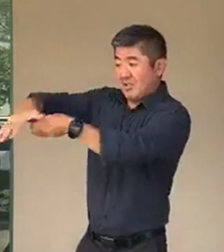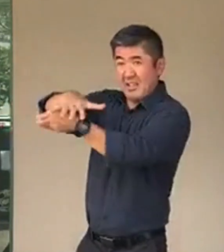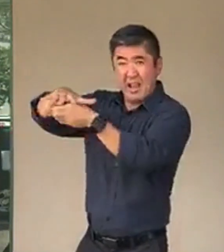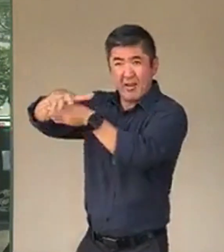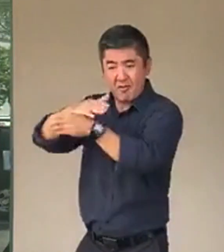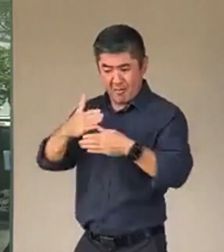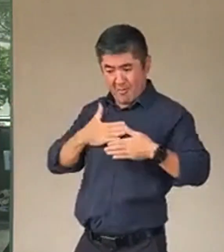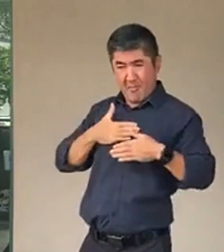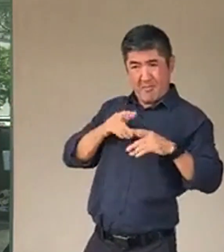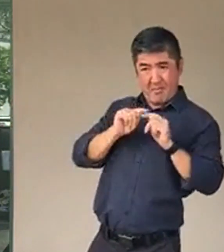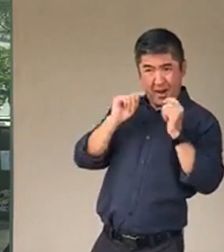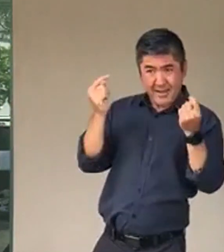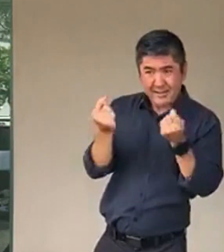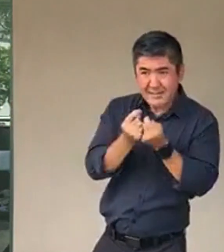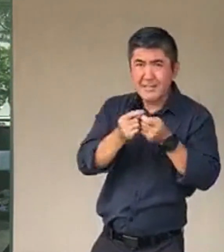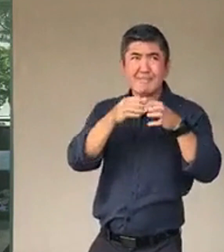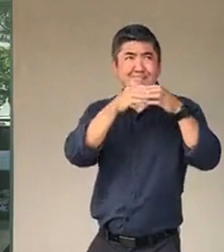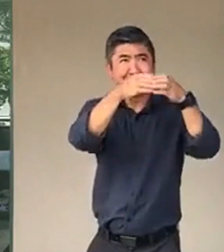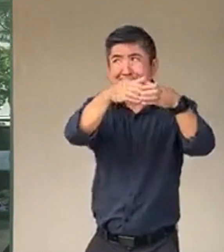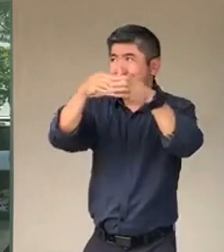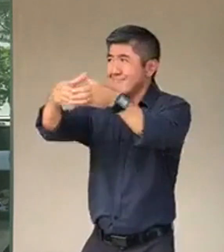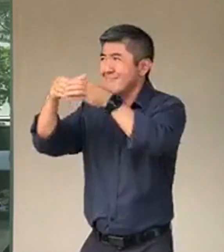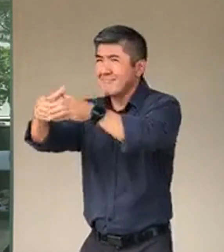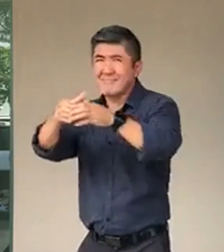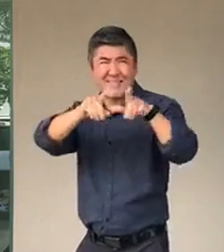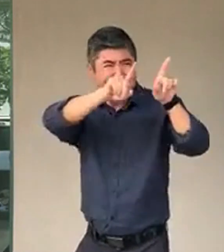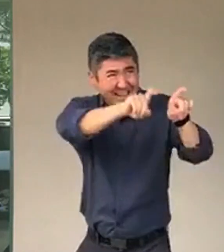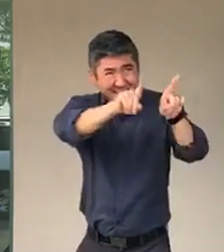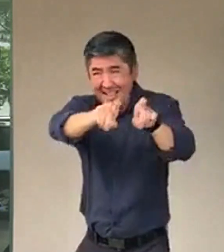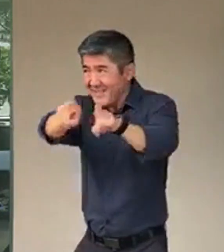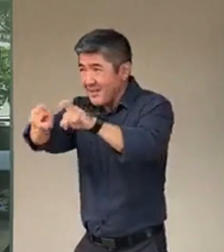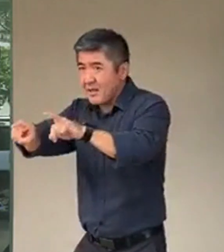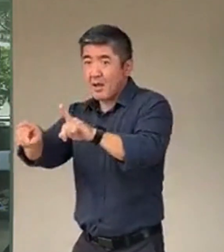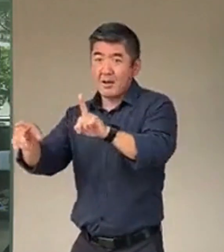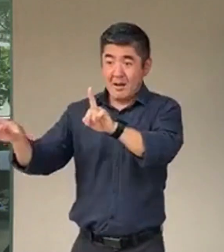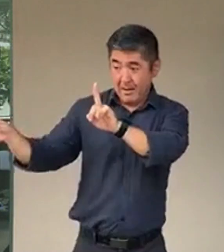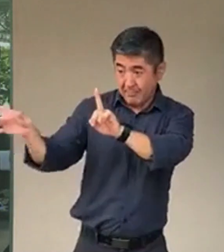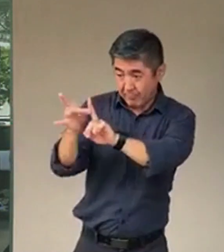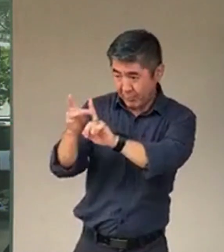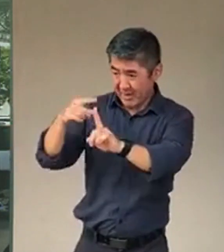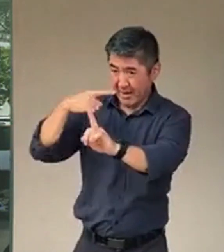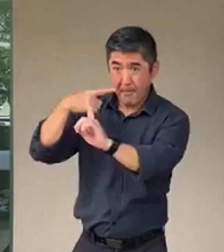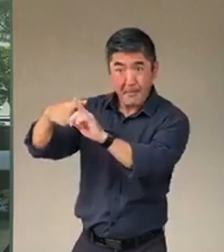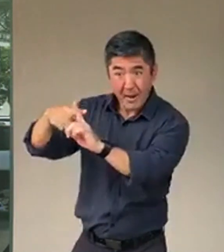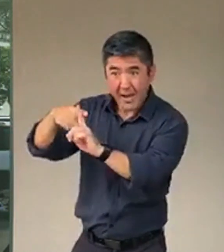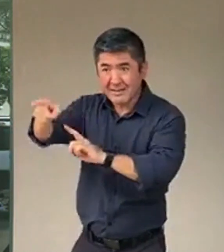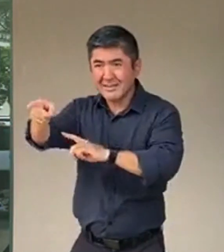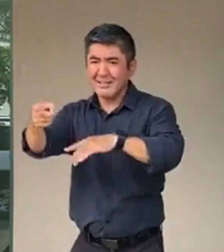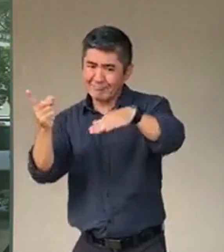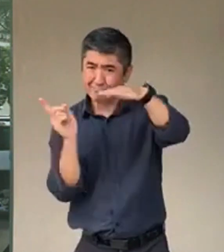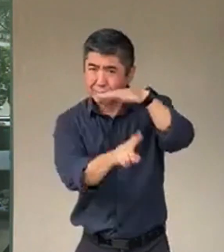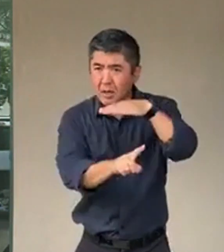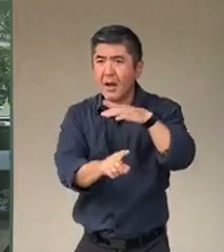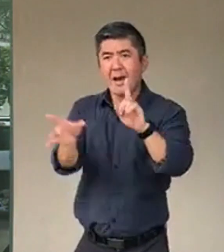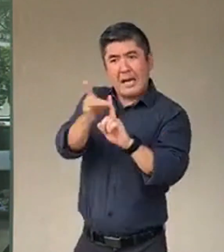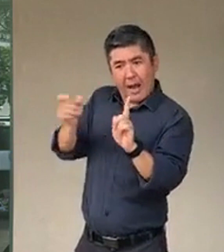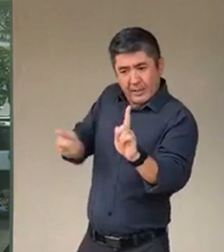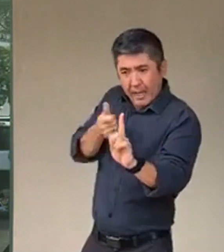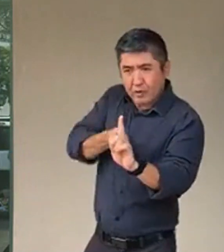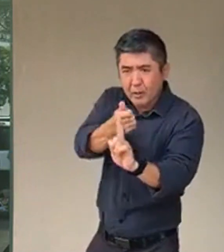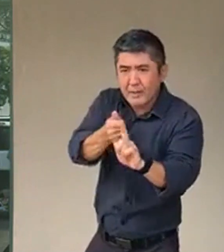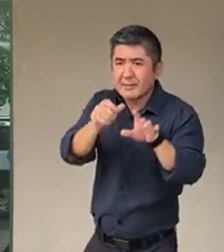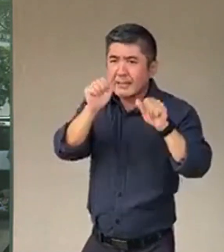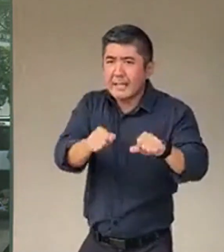team and others. We will get those tests so that when we test people positive, we can do an excellent job tracing and then quarantining and stop this virus.